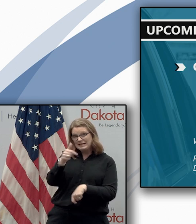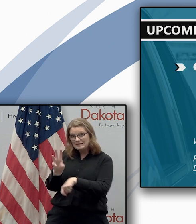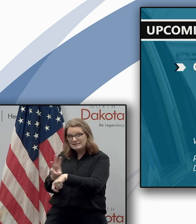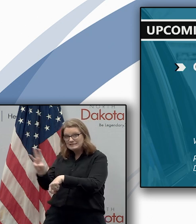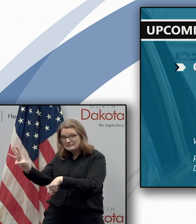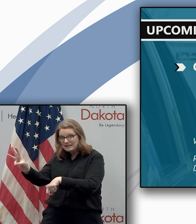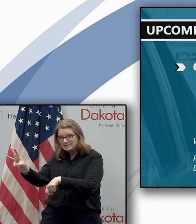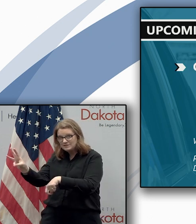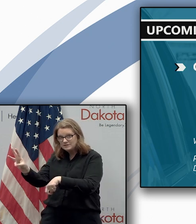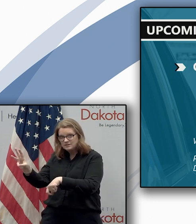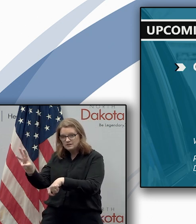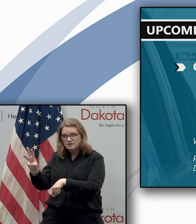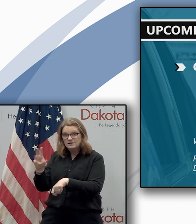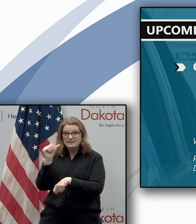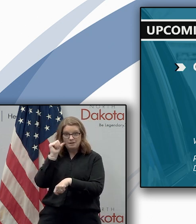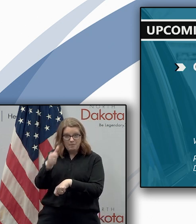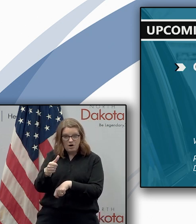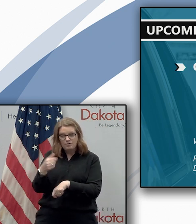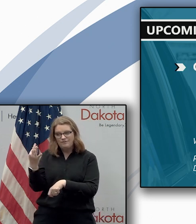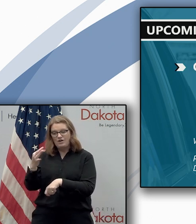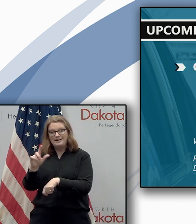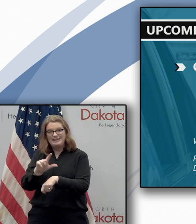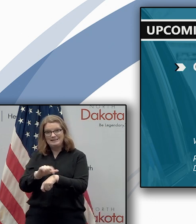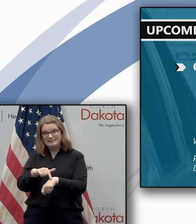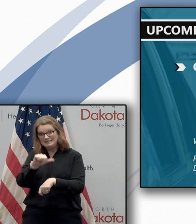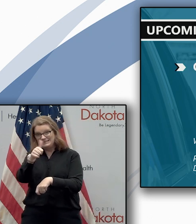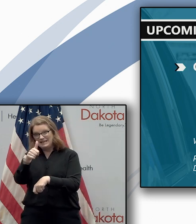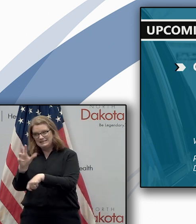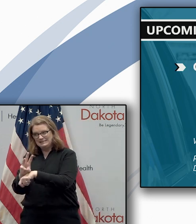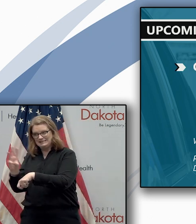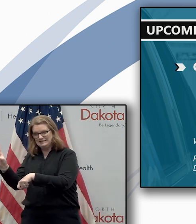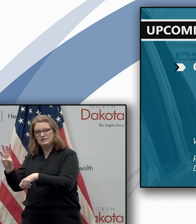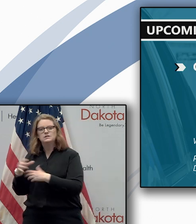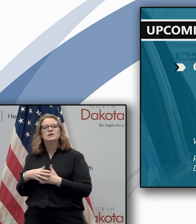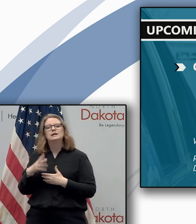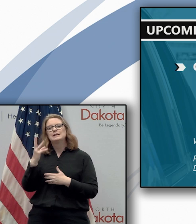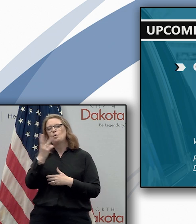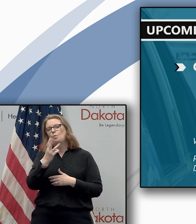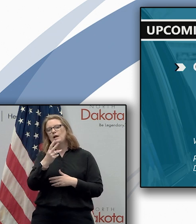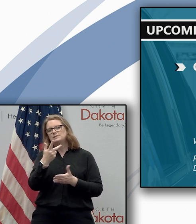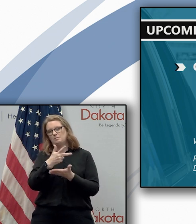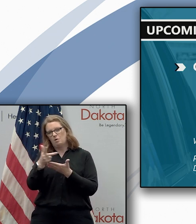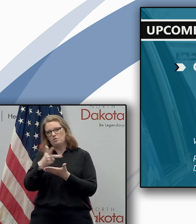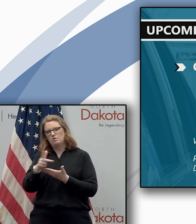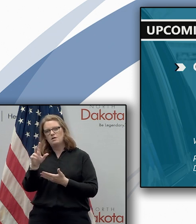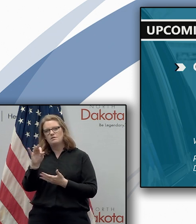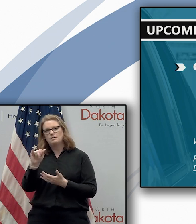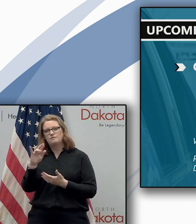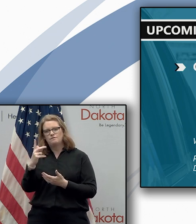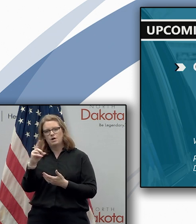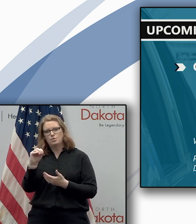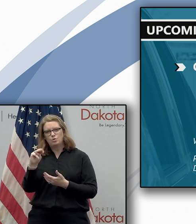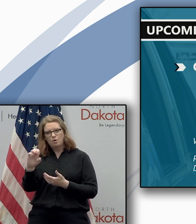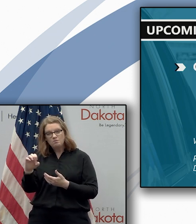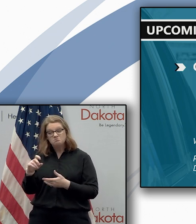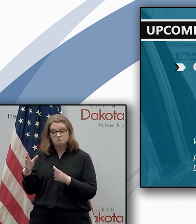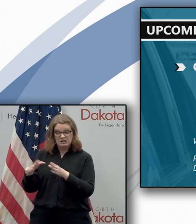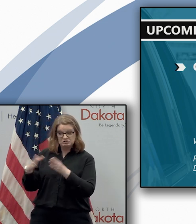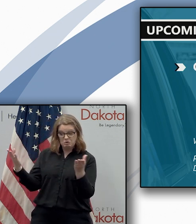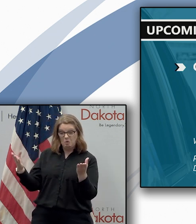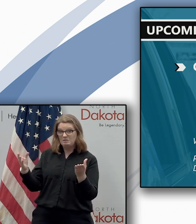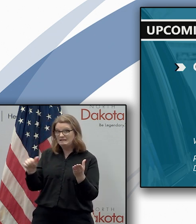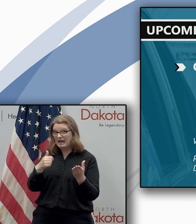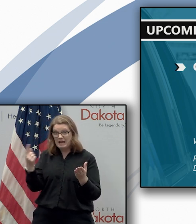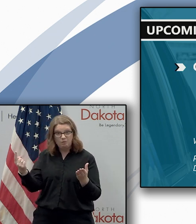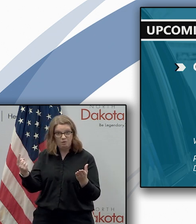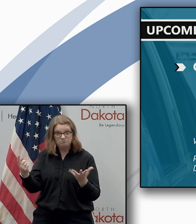p.m tomorrow and 10 a.m to 6 p.m on friday in the west parking lot of the fargo dome this testing is open to the general public uh